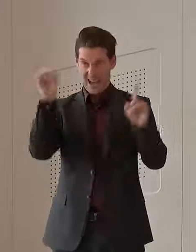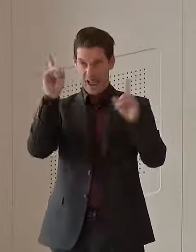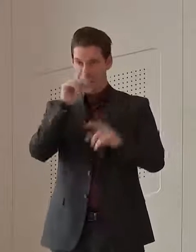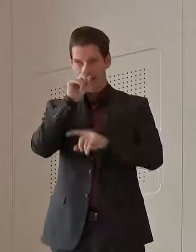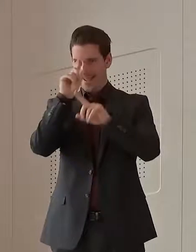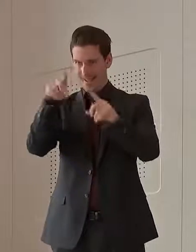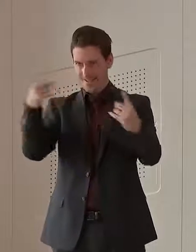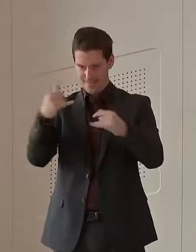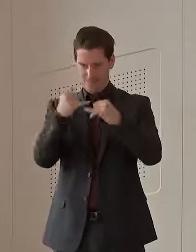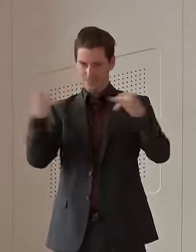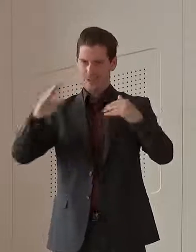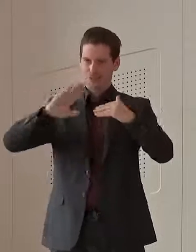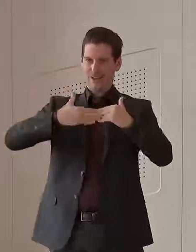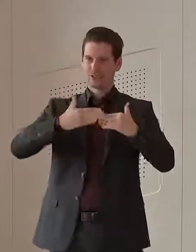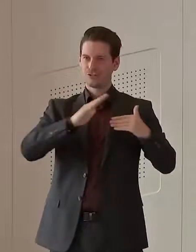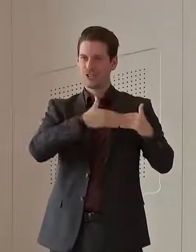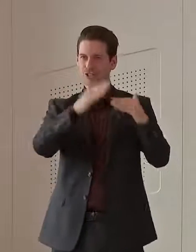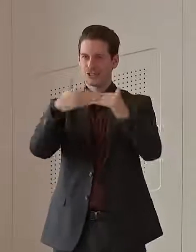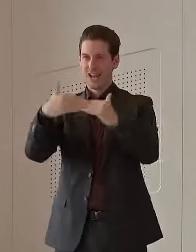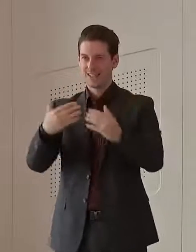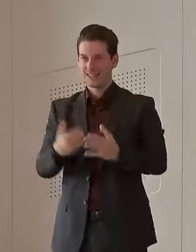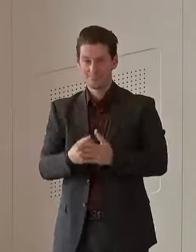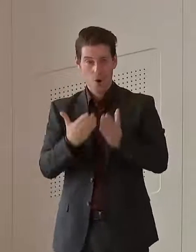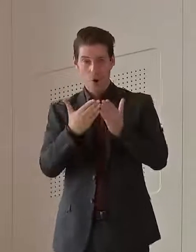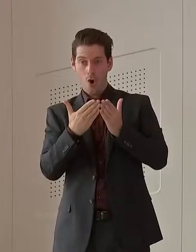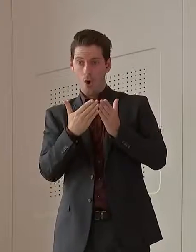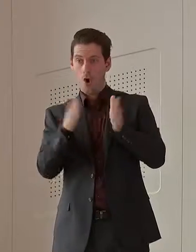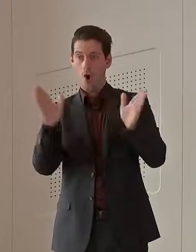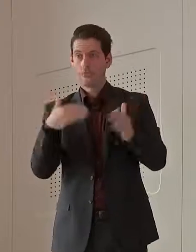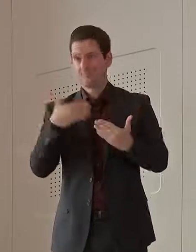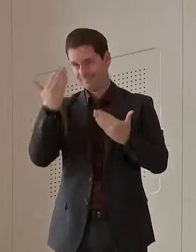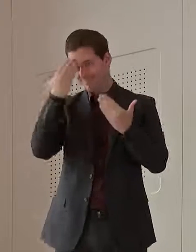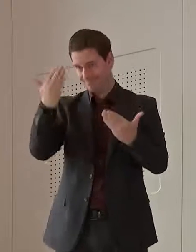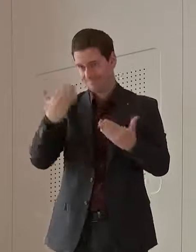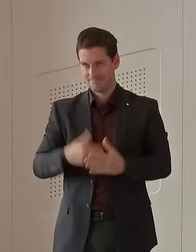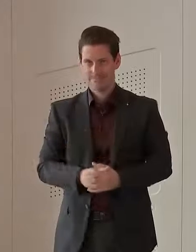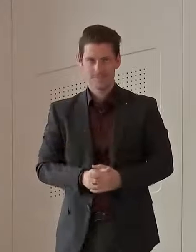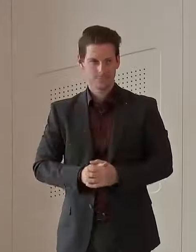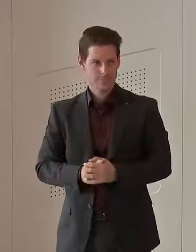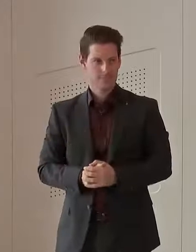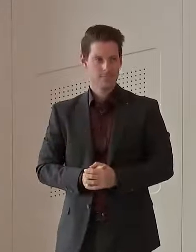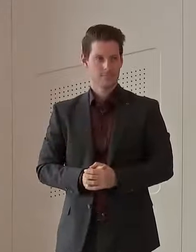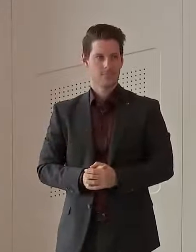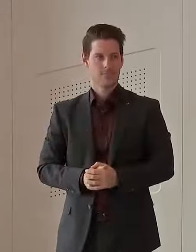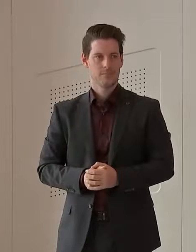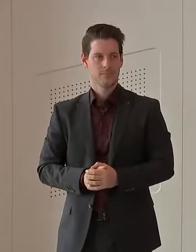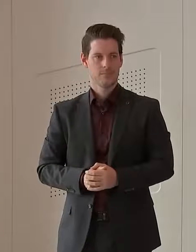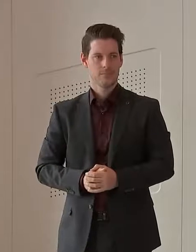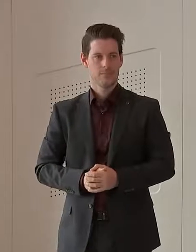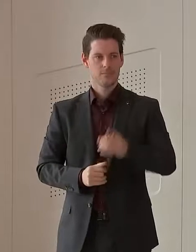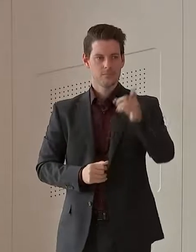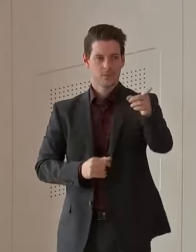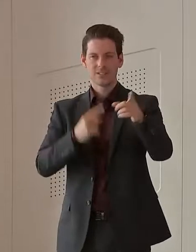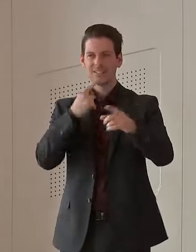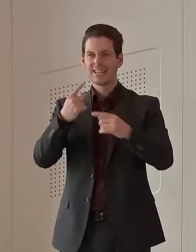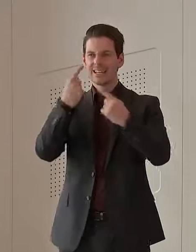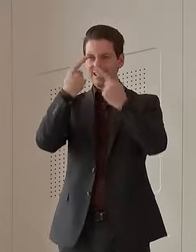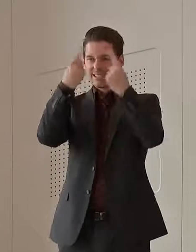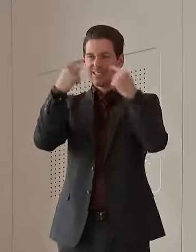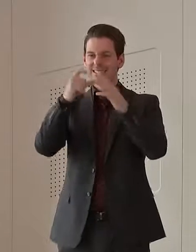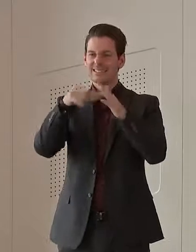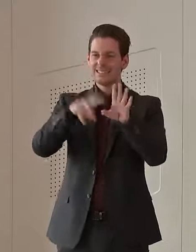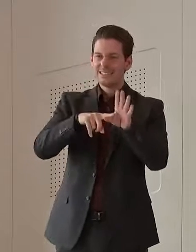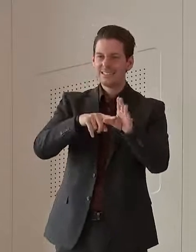And, you know, we don't know when they're going to come out of their current outbreak. Well, not on the film productions that you just announced.